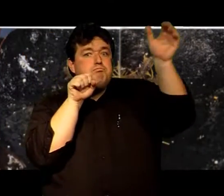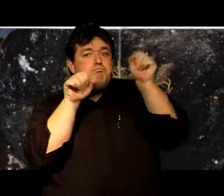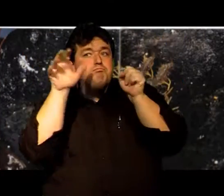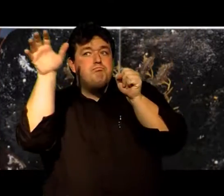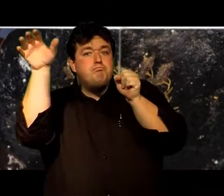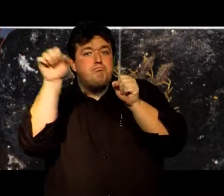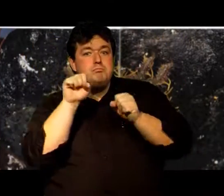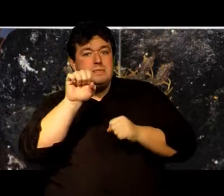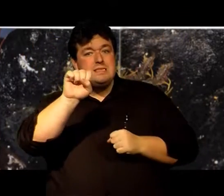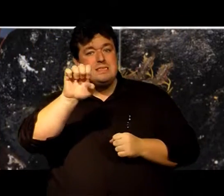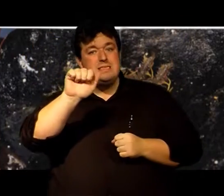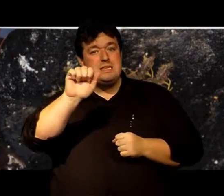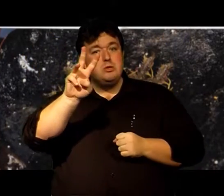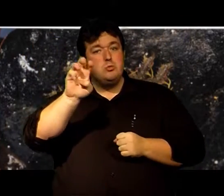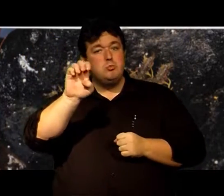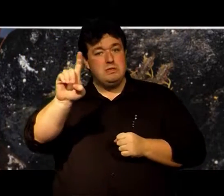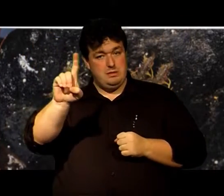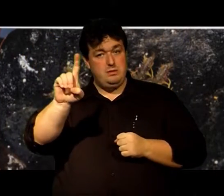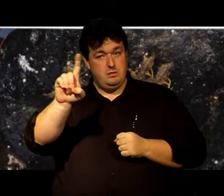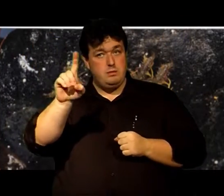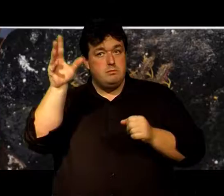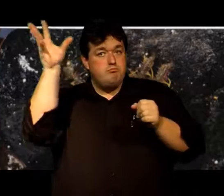He grabs seaweed And puts it all around